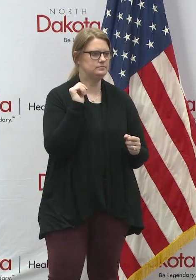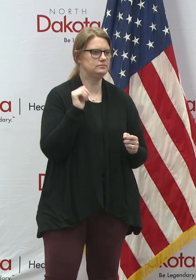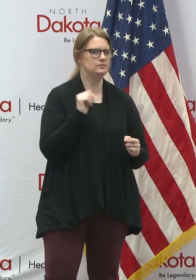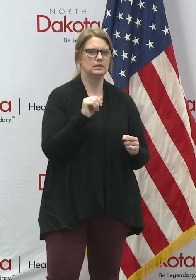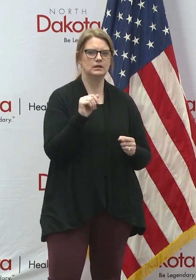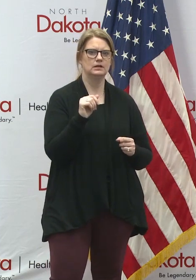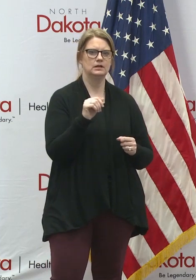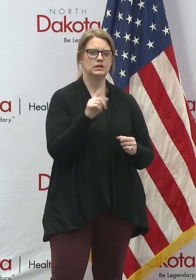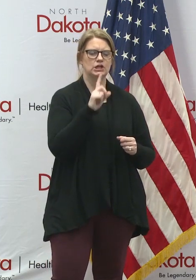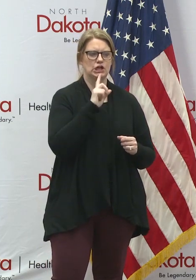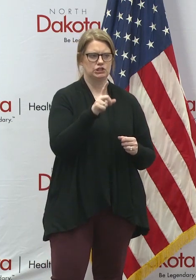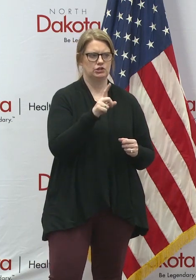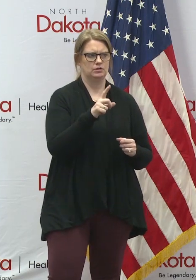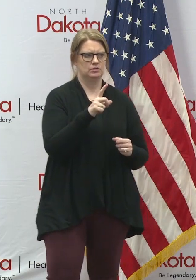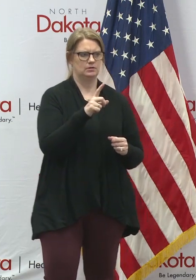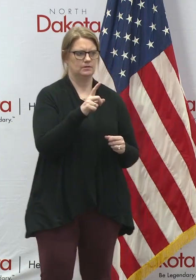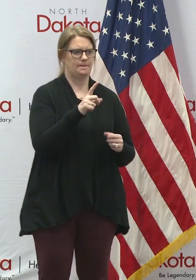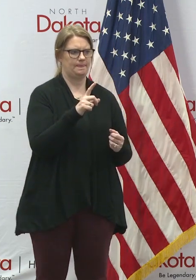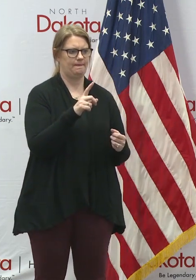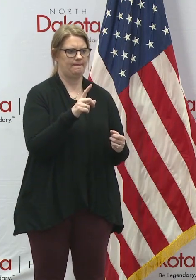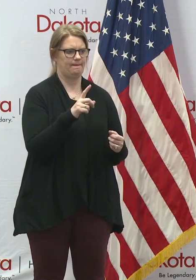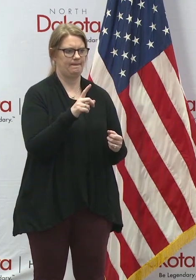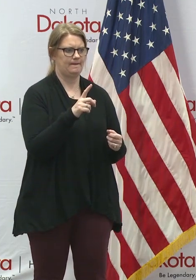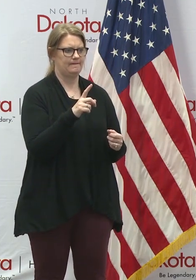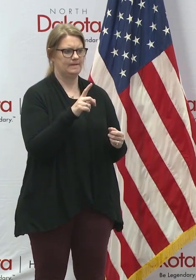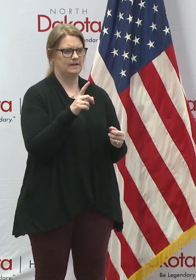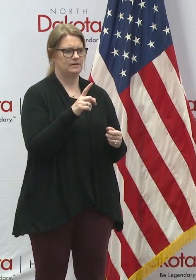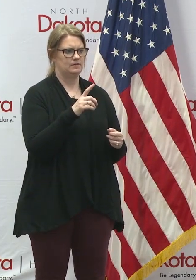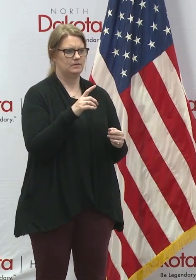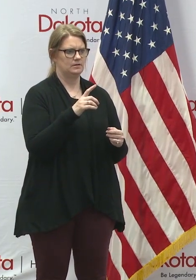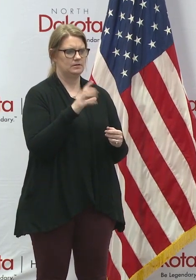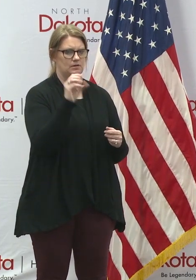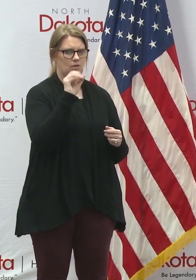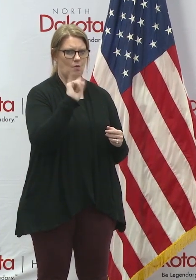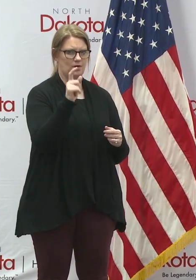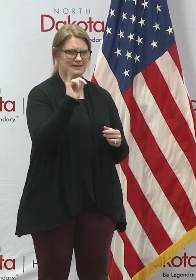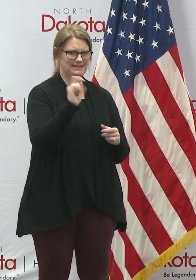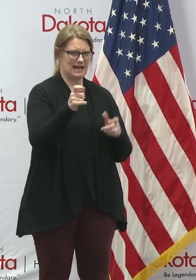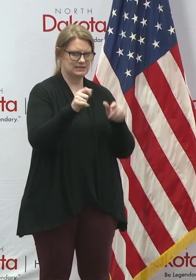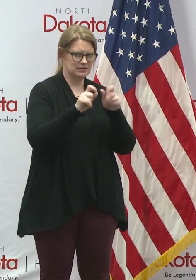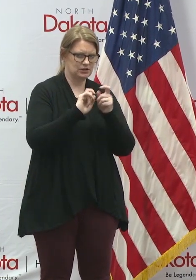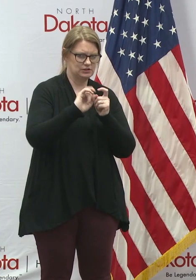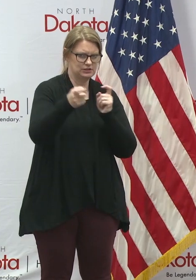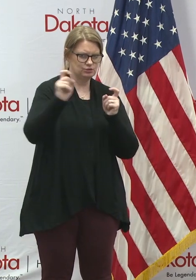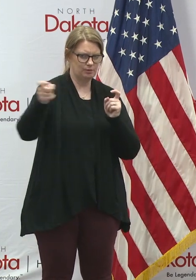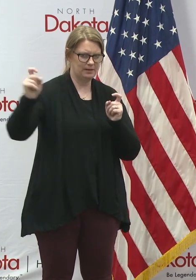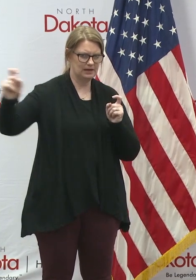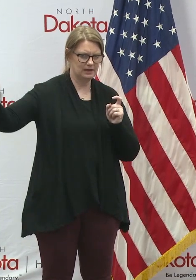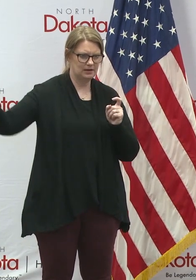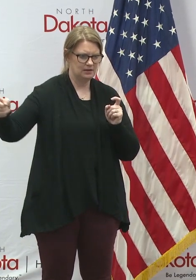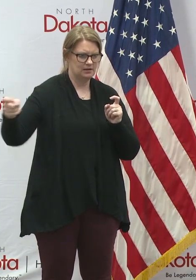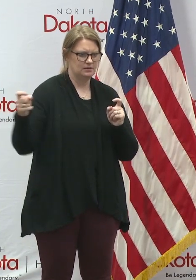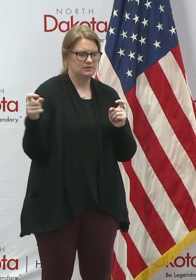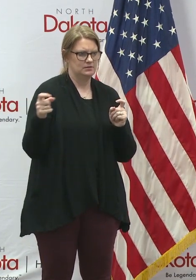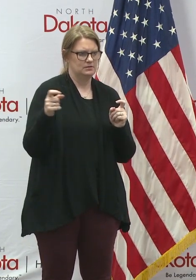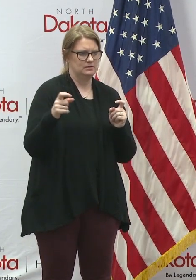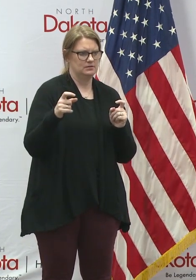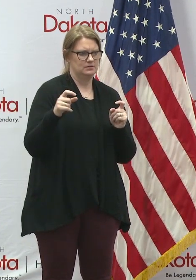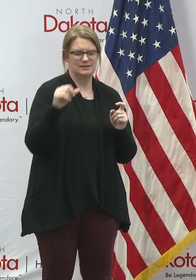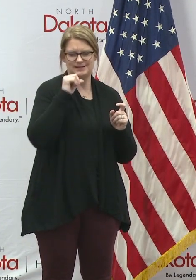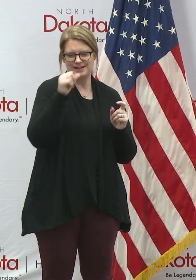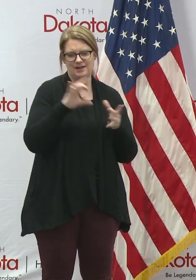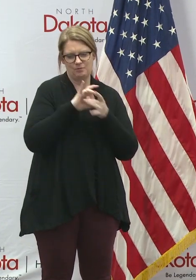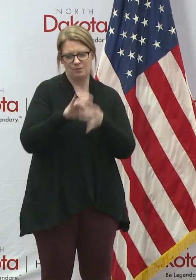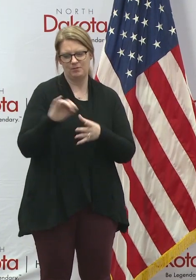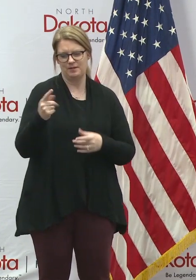Sure. That is, that's earlier in the progression of how the oil taxes are distributed. It's not down in the progression with prairie dog